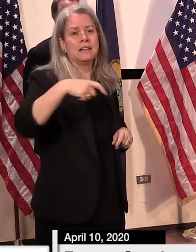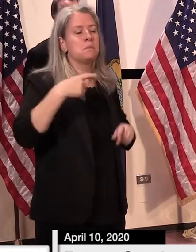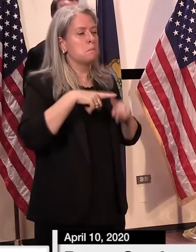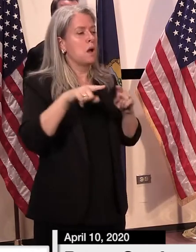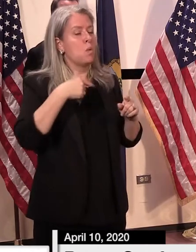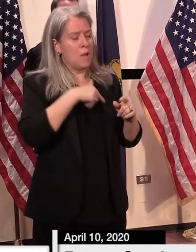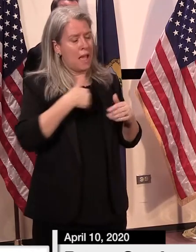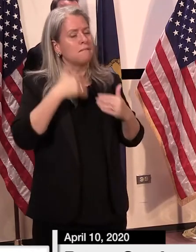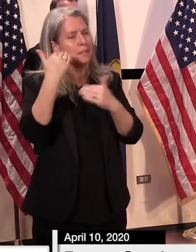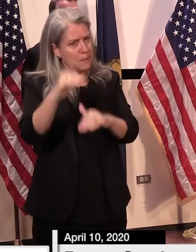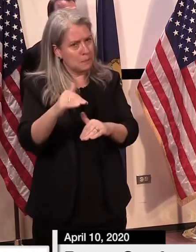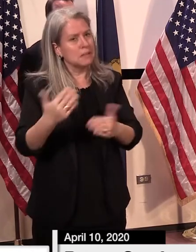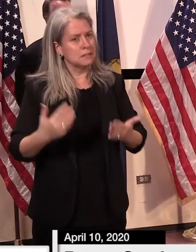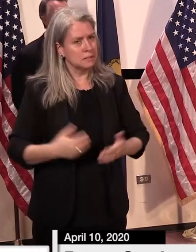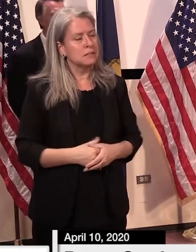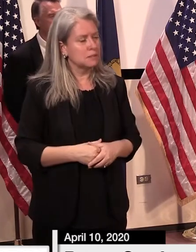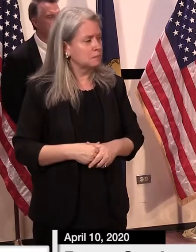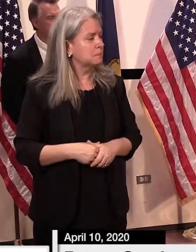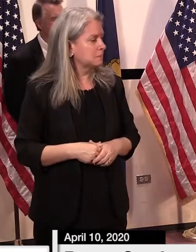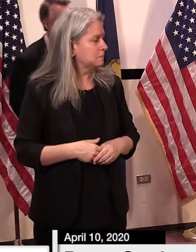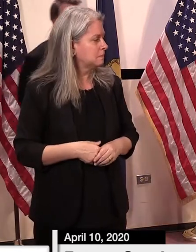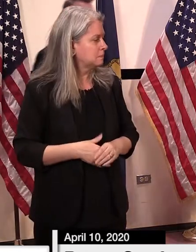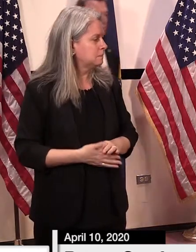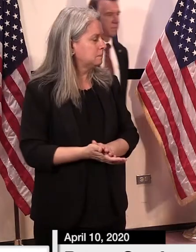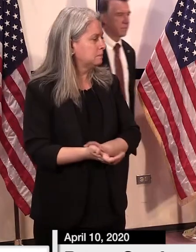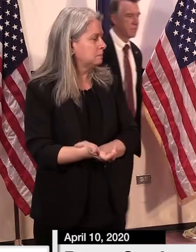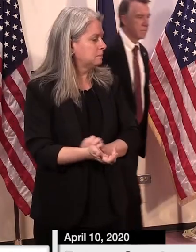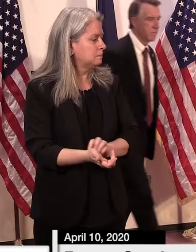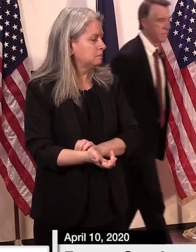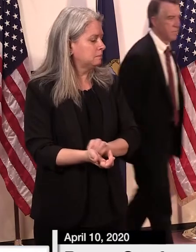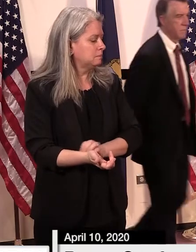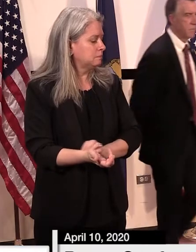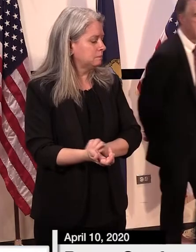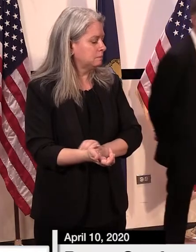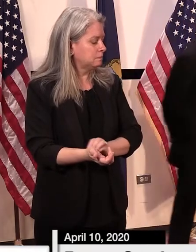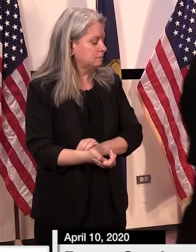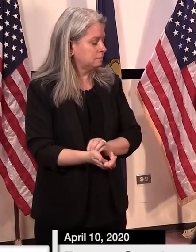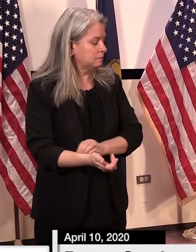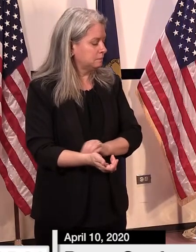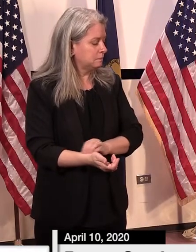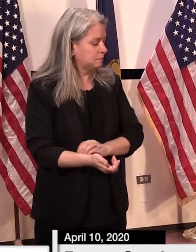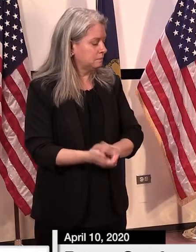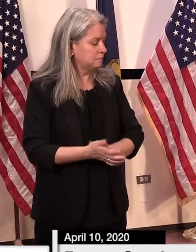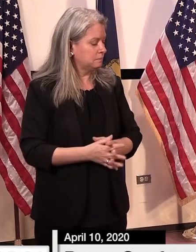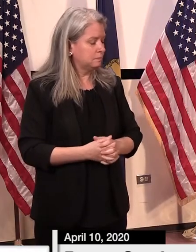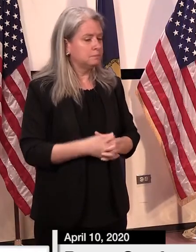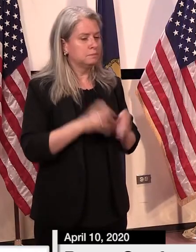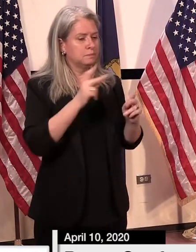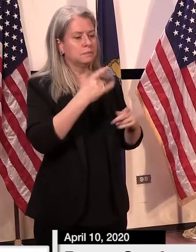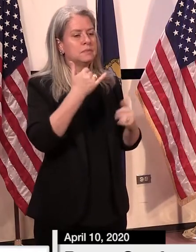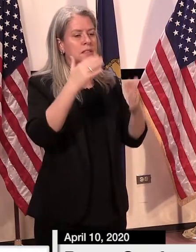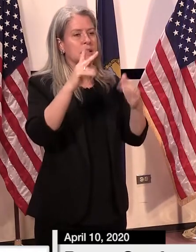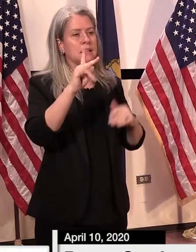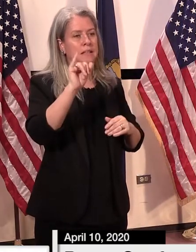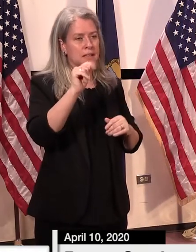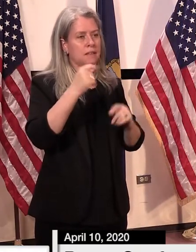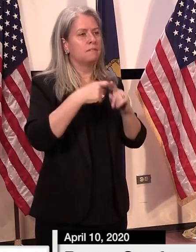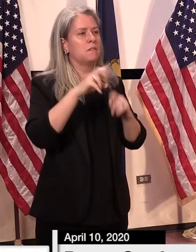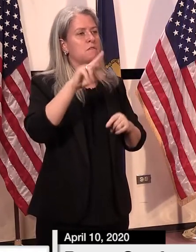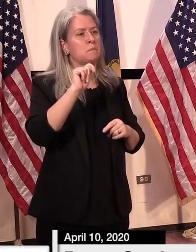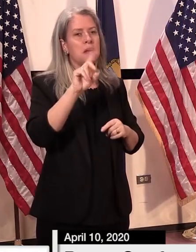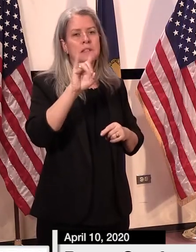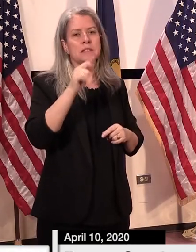okay kit digger